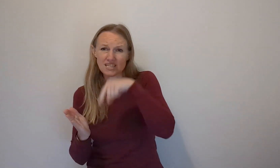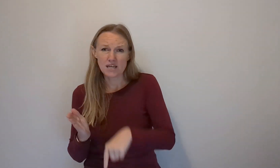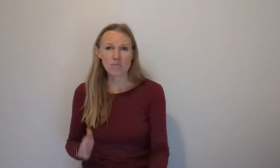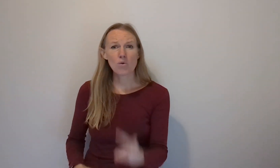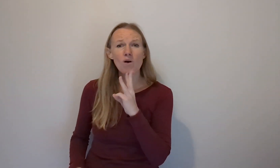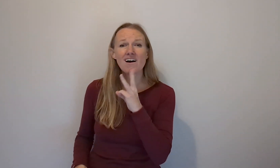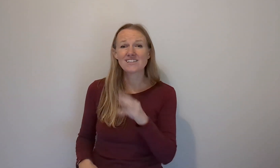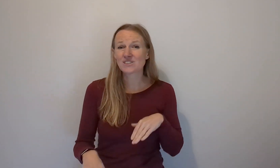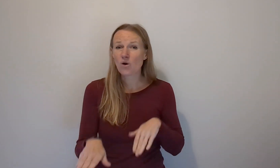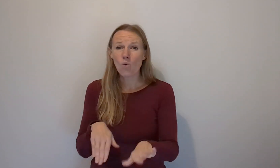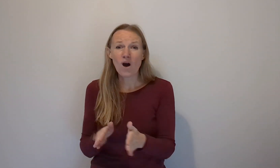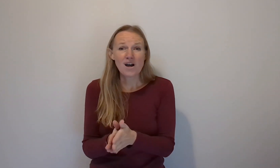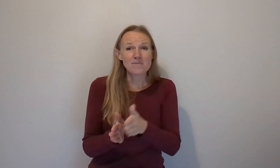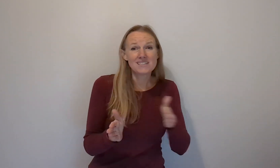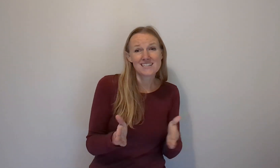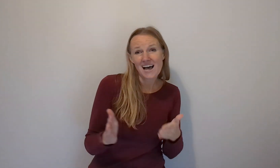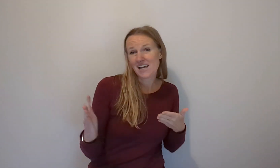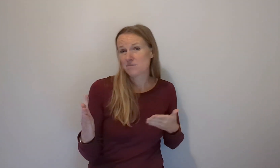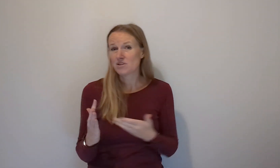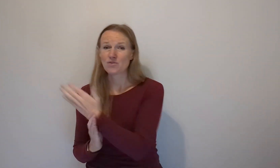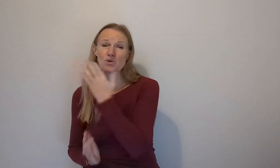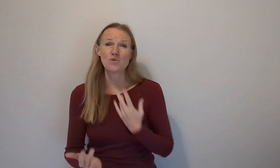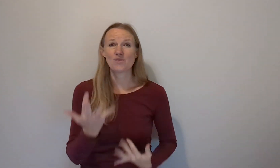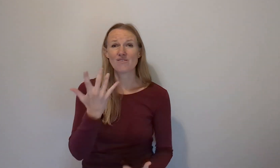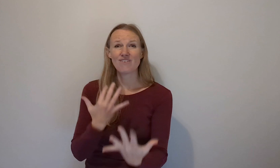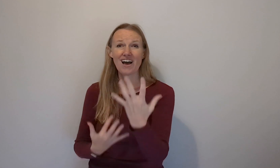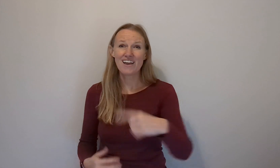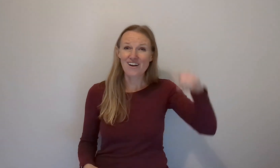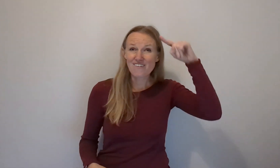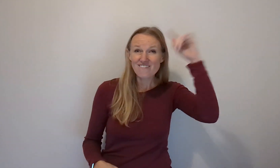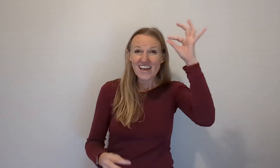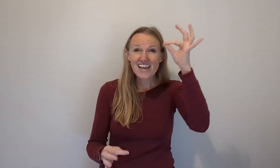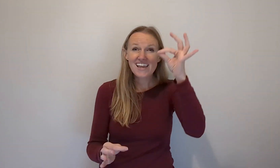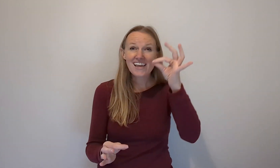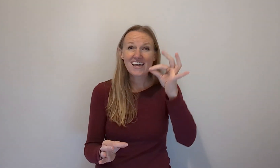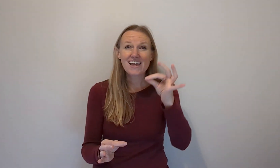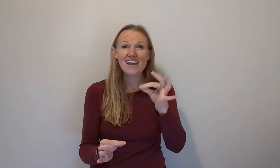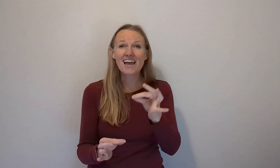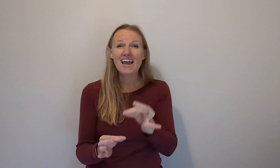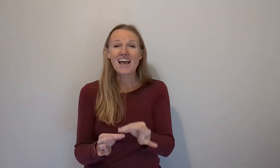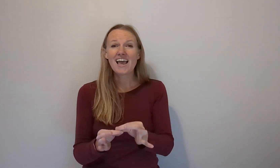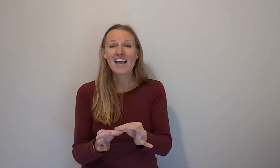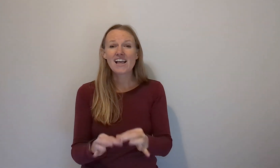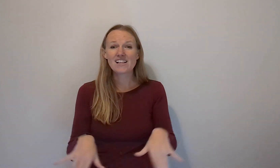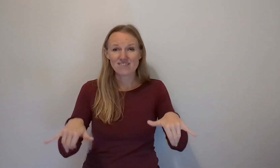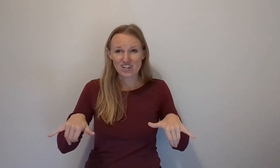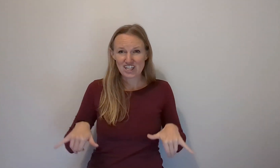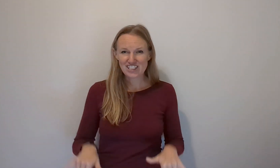deeper waters Walk beside me through the fire You are faithful